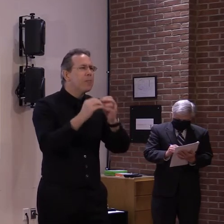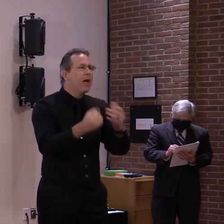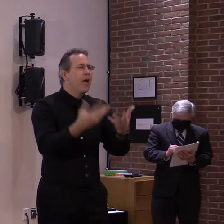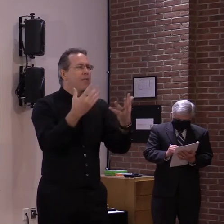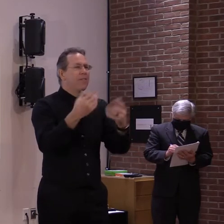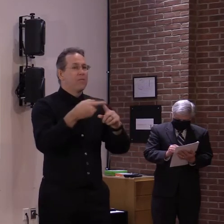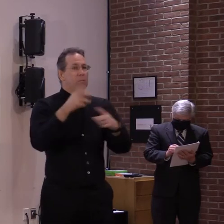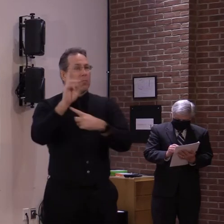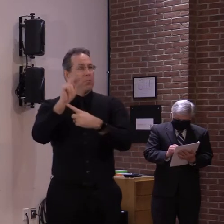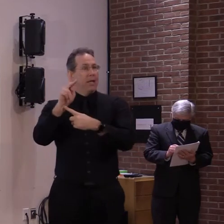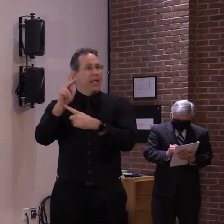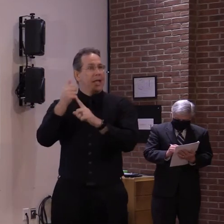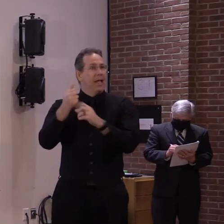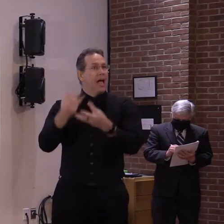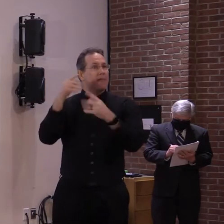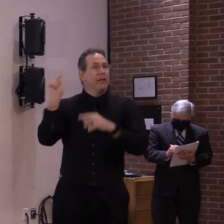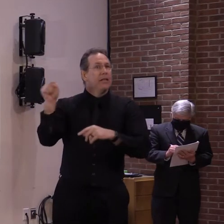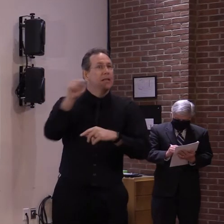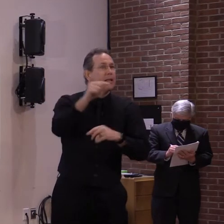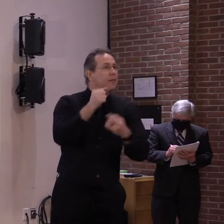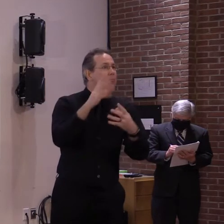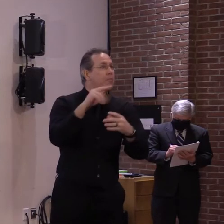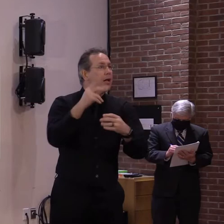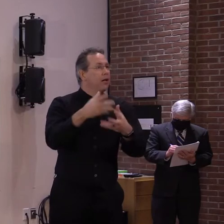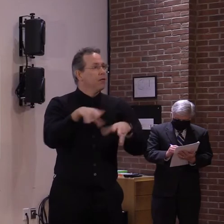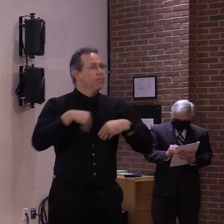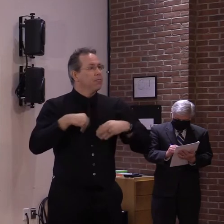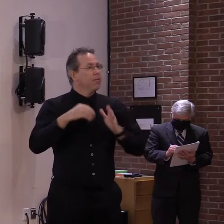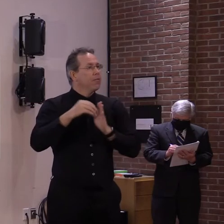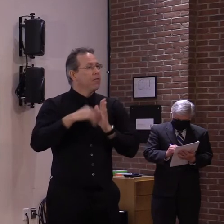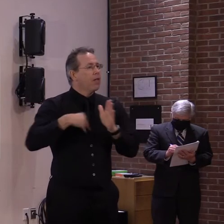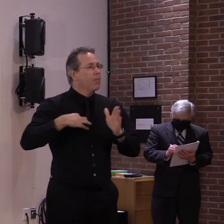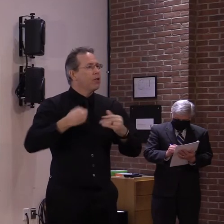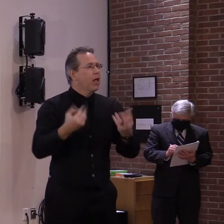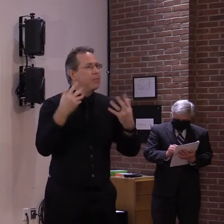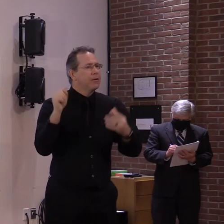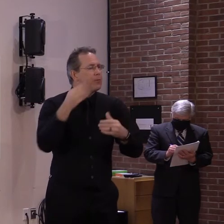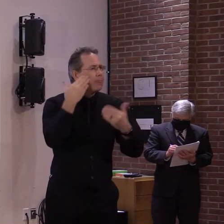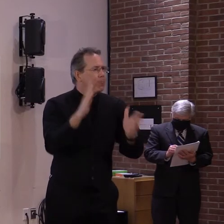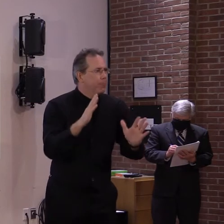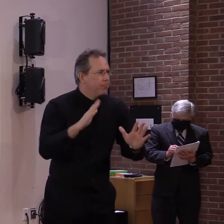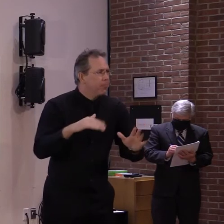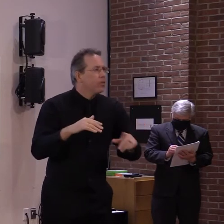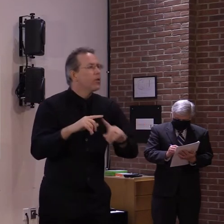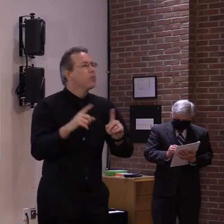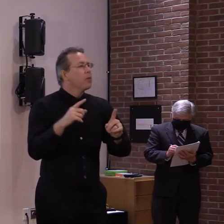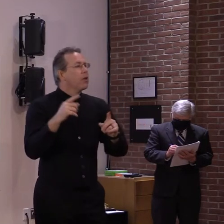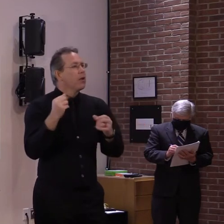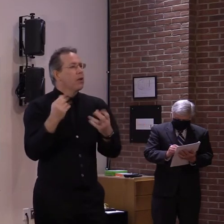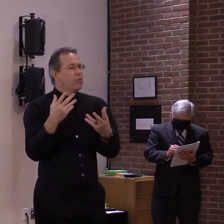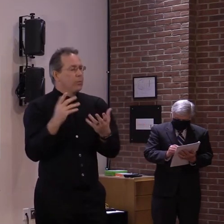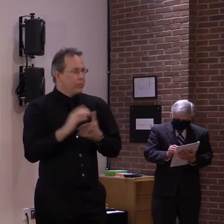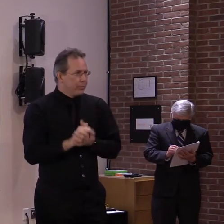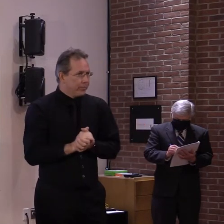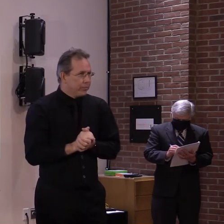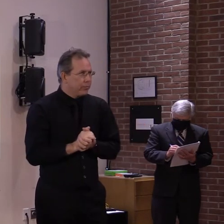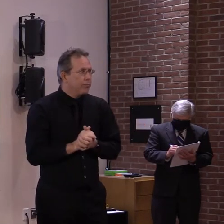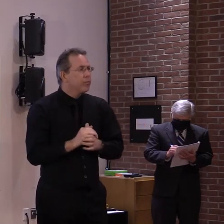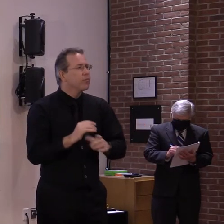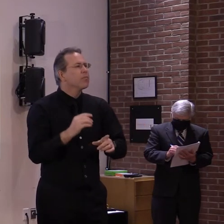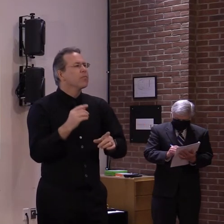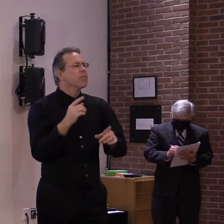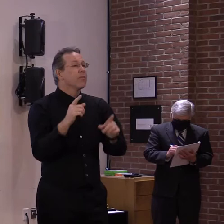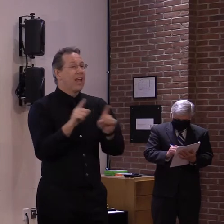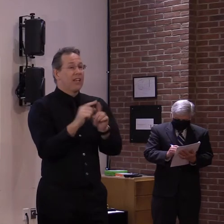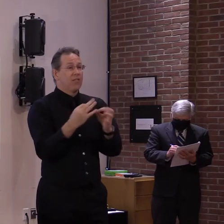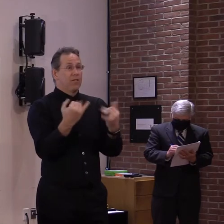have $1 billion or less in assets. We're able to access applications as of today. So I don't